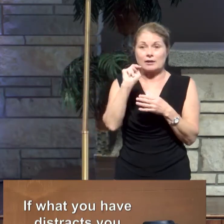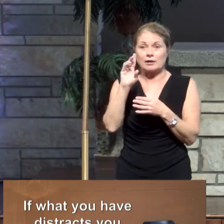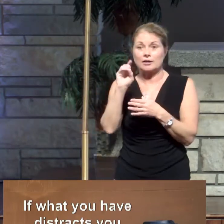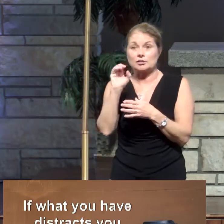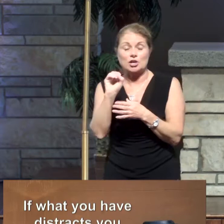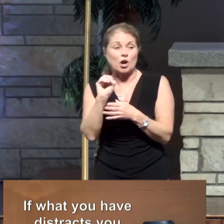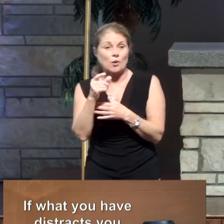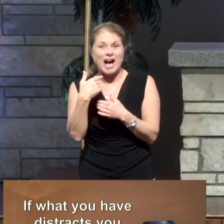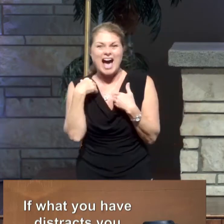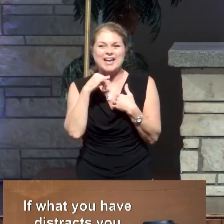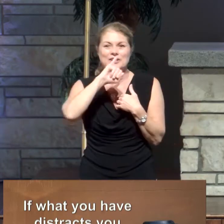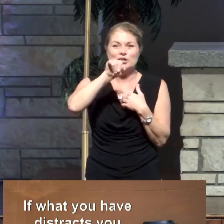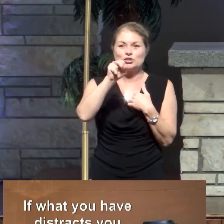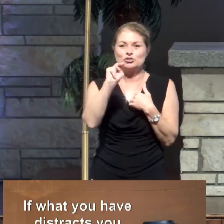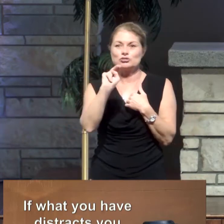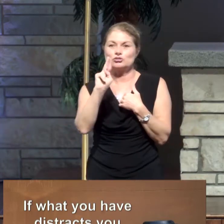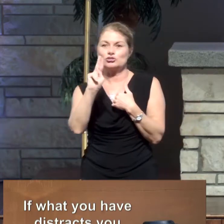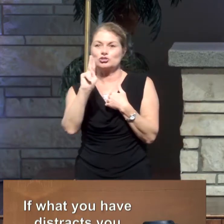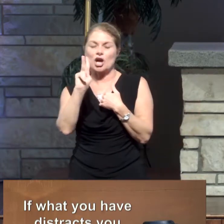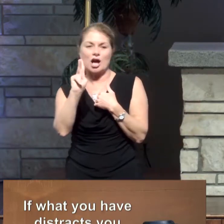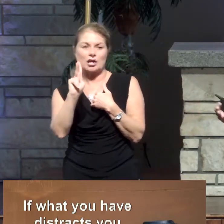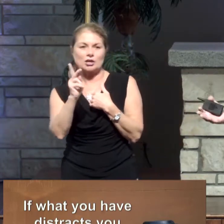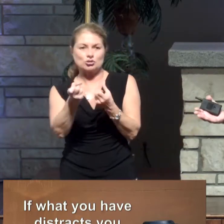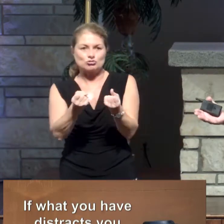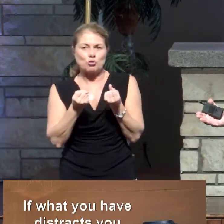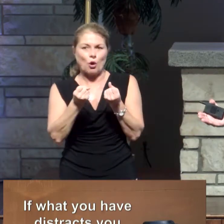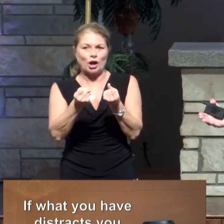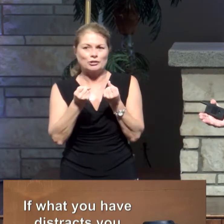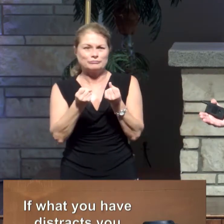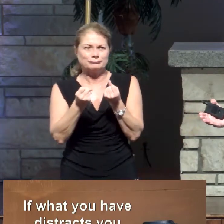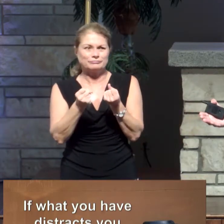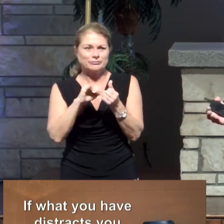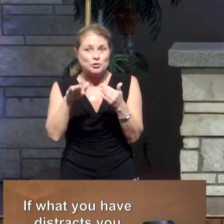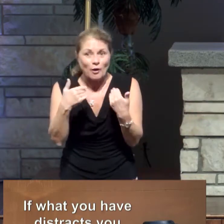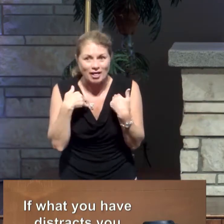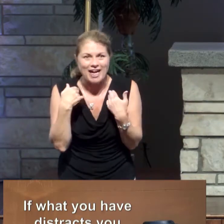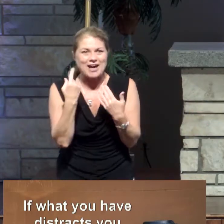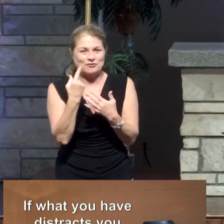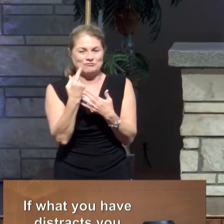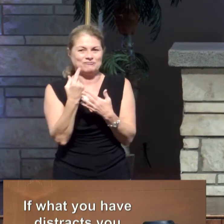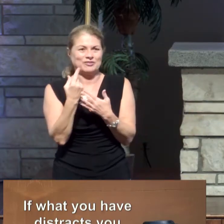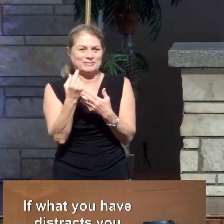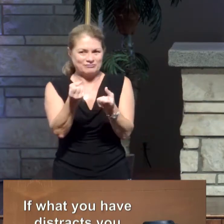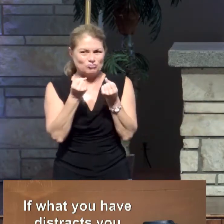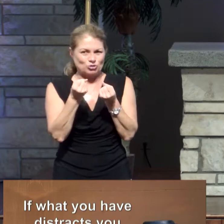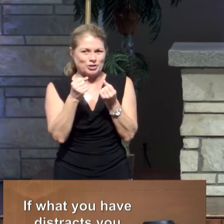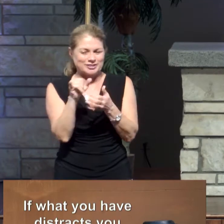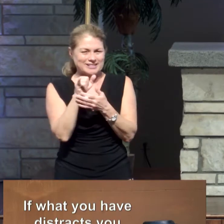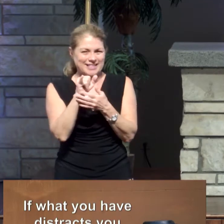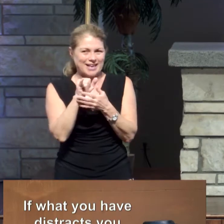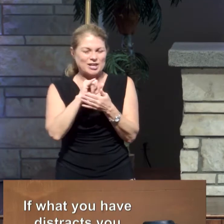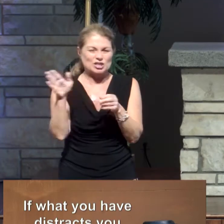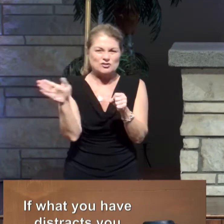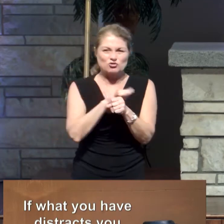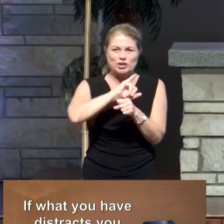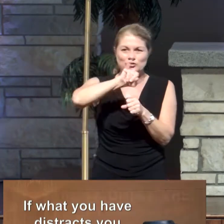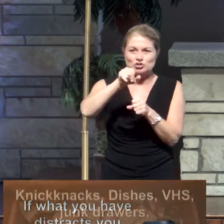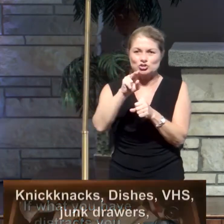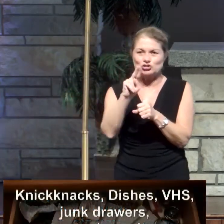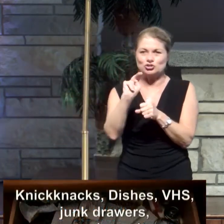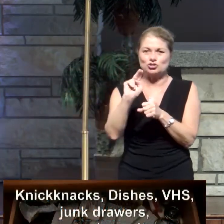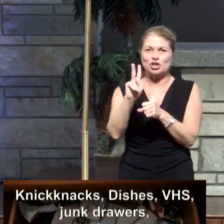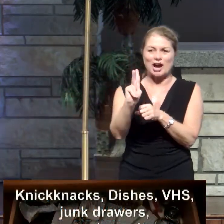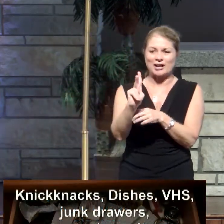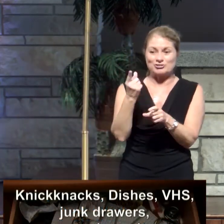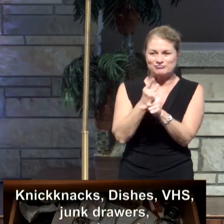already got a junk drawer. I mean, you guys, you've all got the junk drawers, right? You open up that junk drawer, and it's just full of junk, right? We got